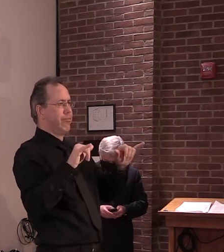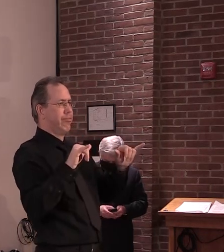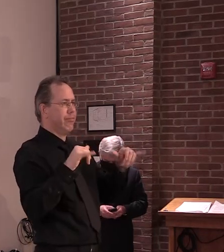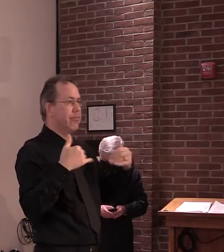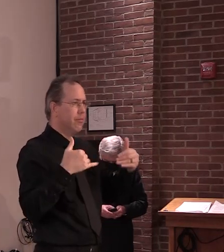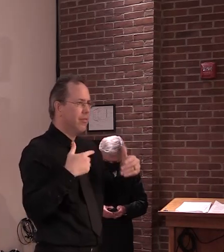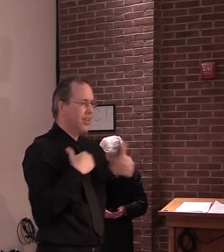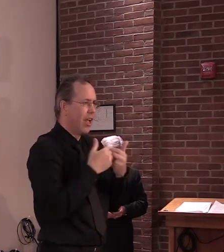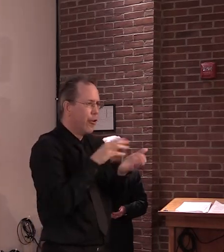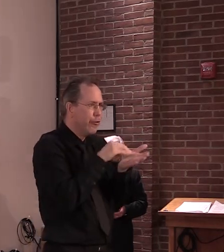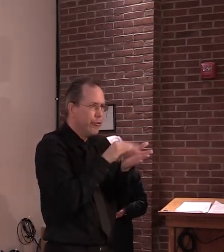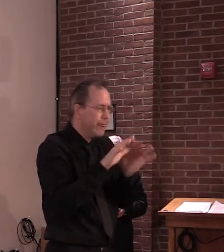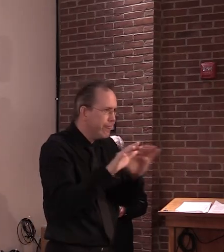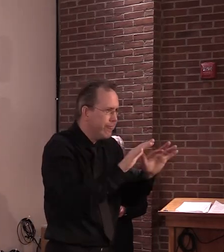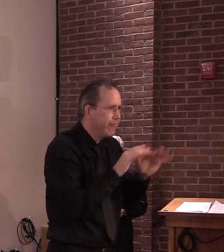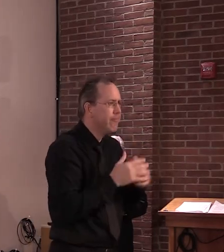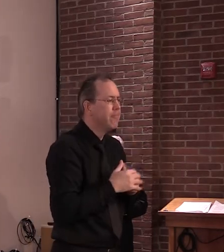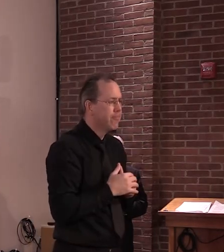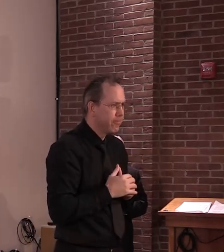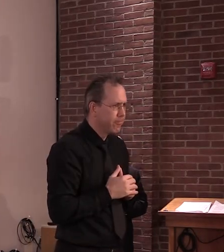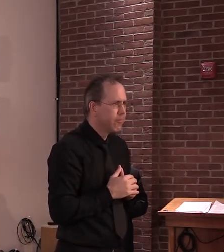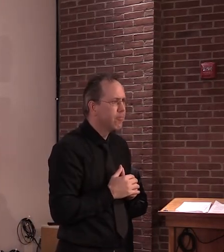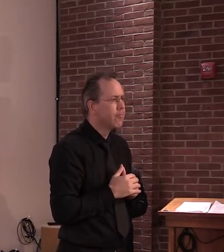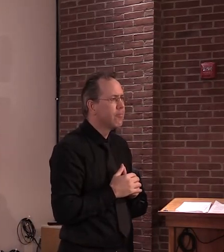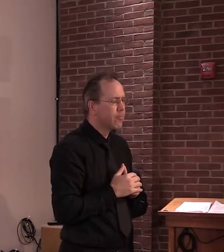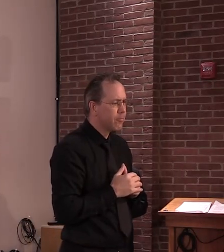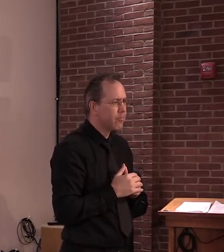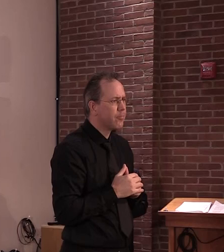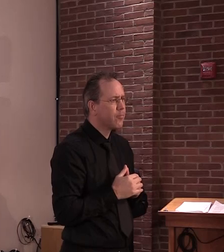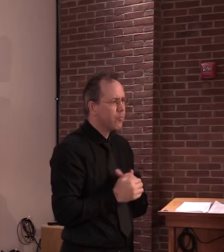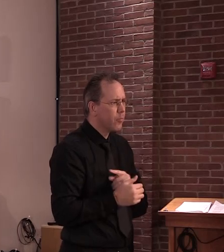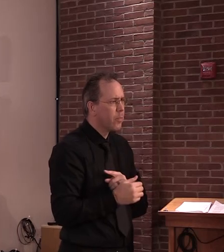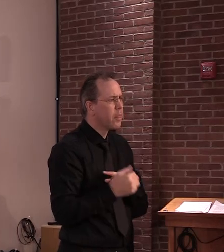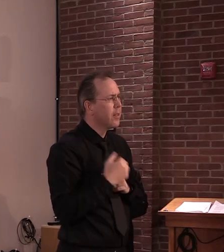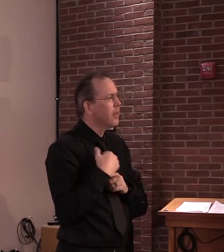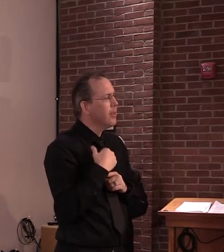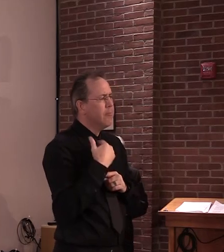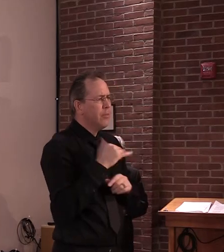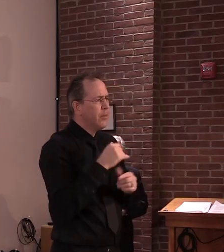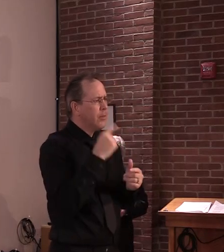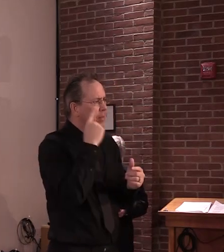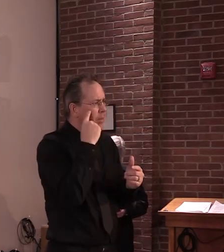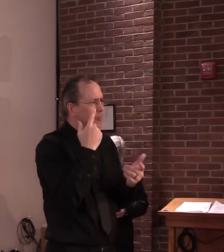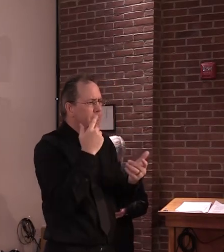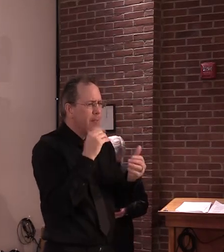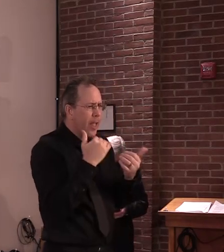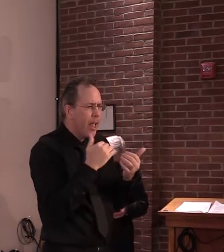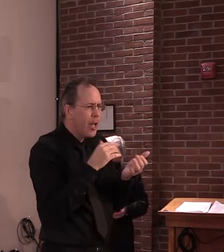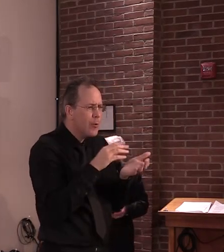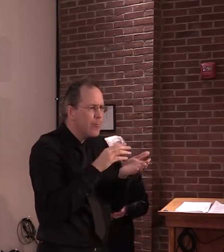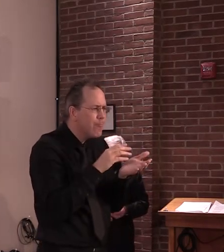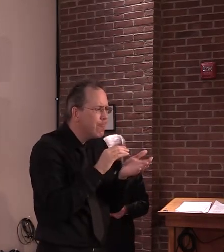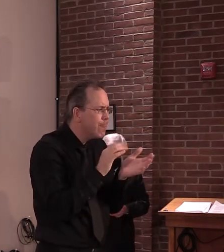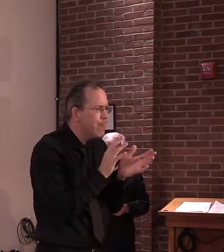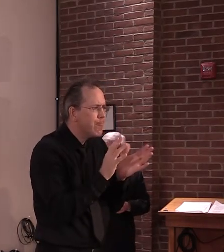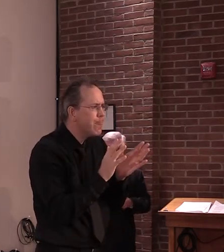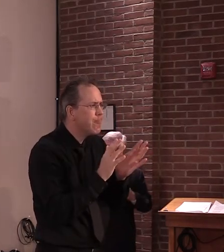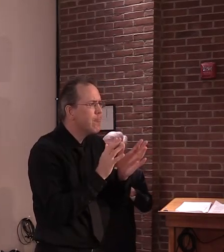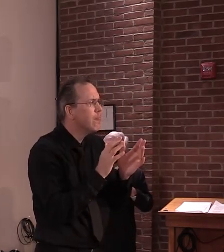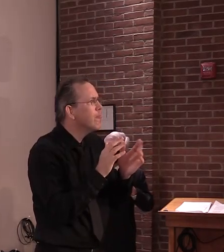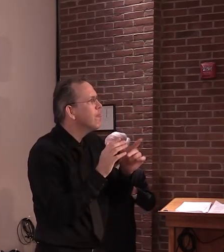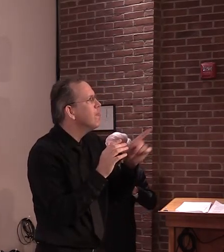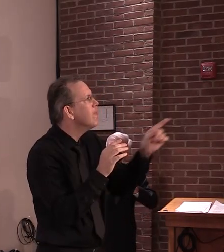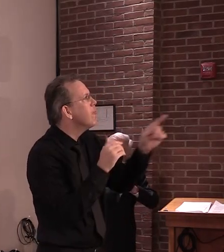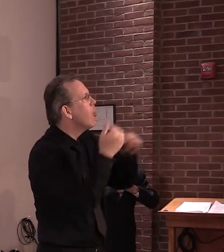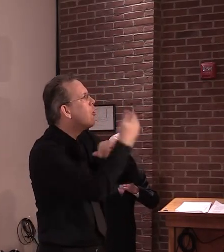society can give us just quite yet is how to do exactly what you hear us talking about on the stage three